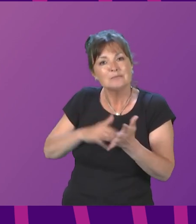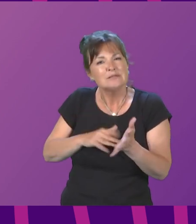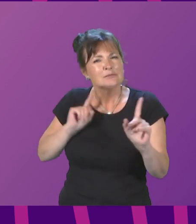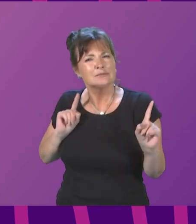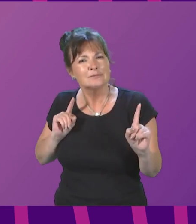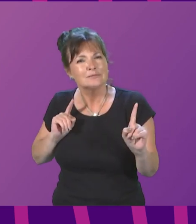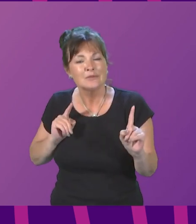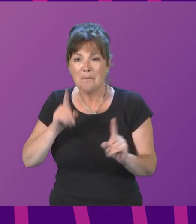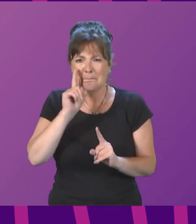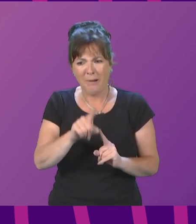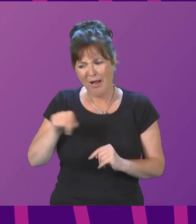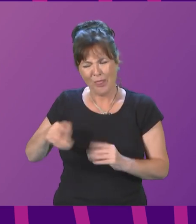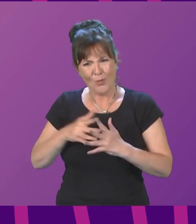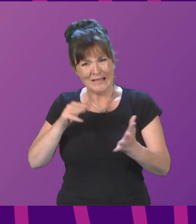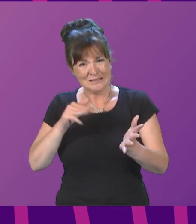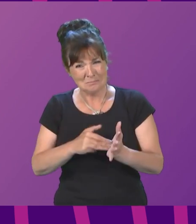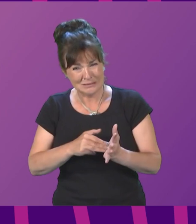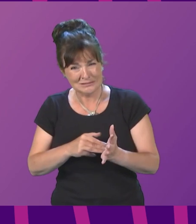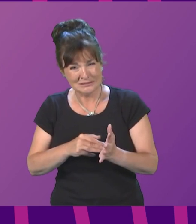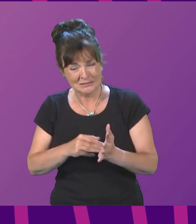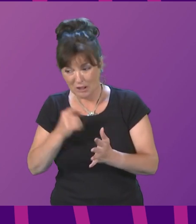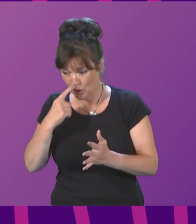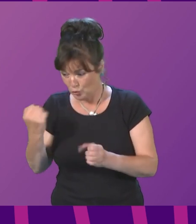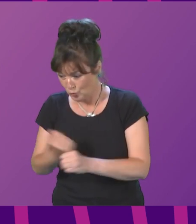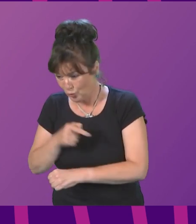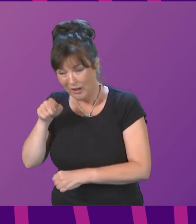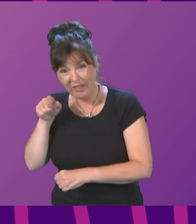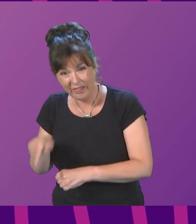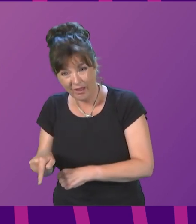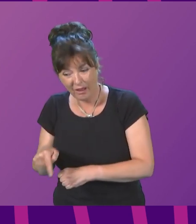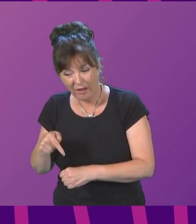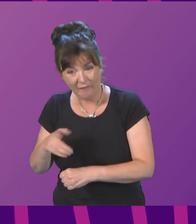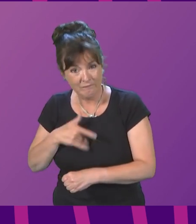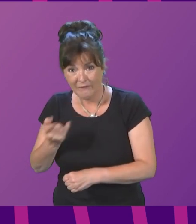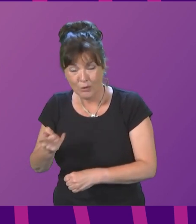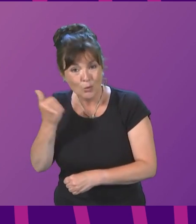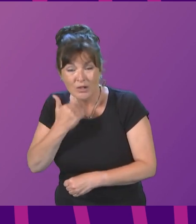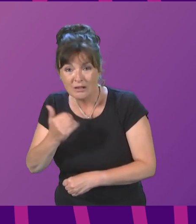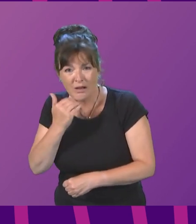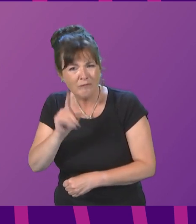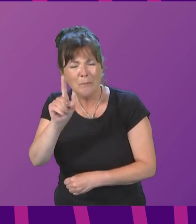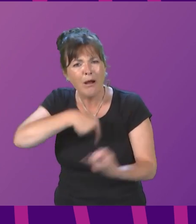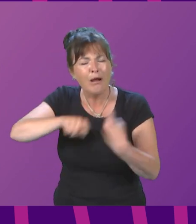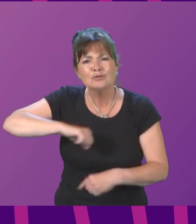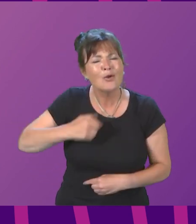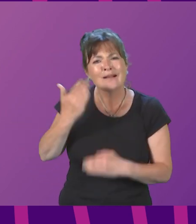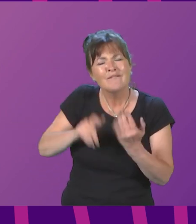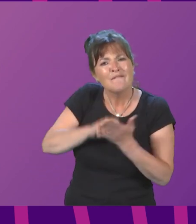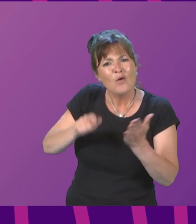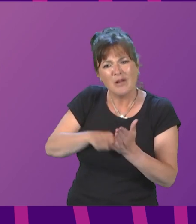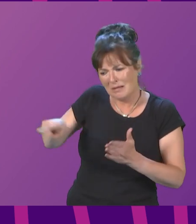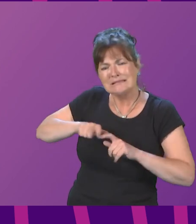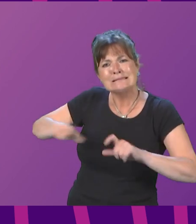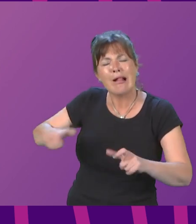powers by a UK government Scotland did not vote for has been woefully inadequate. As a consequence and despite the